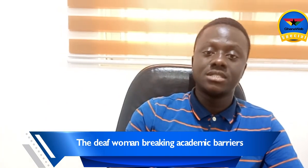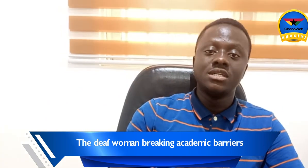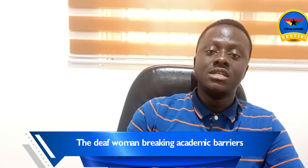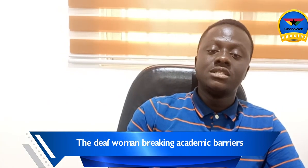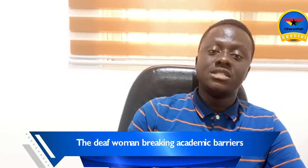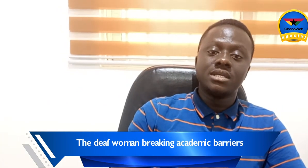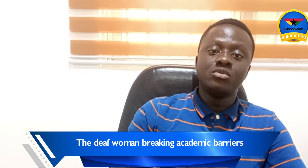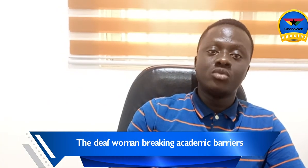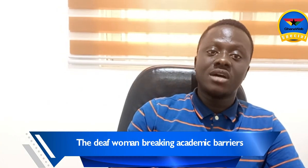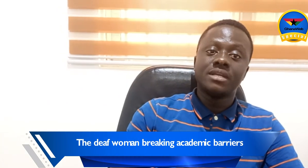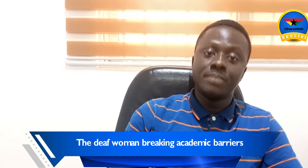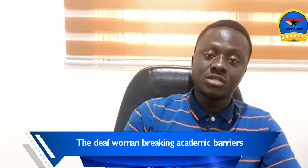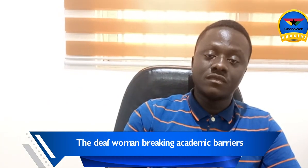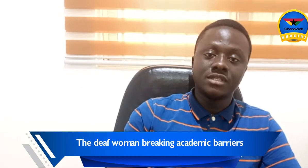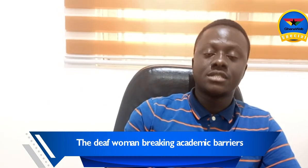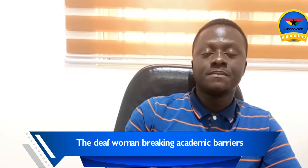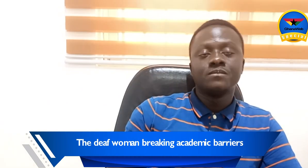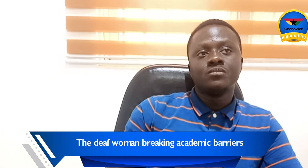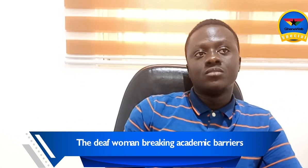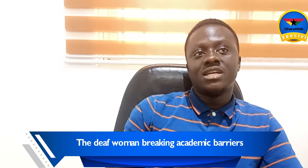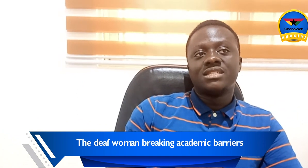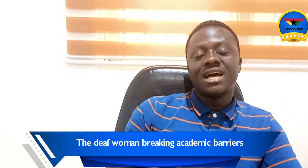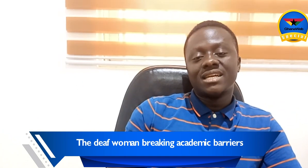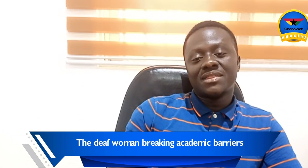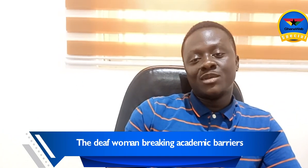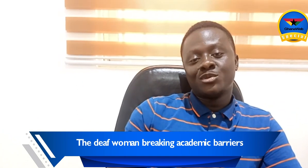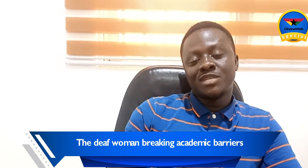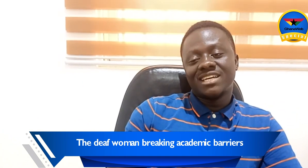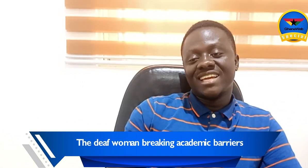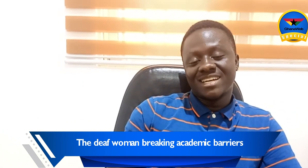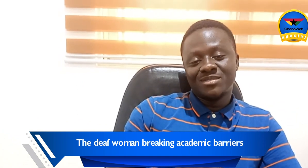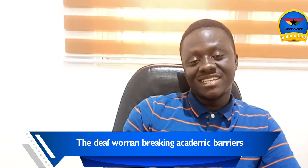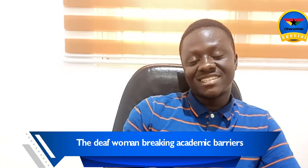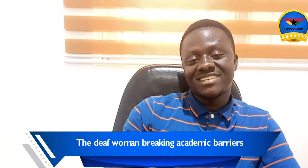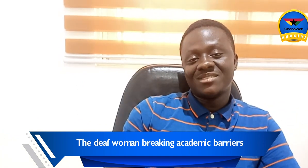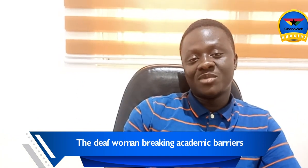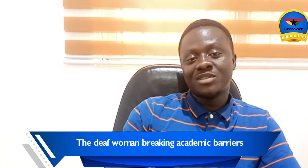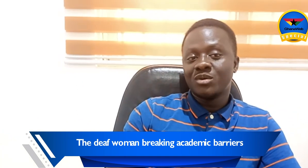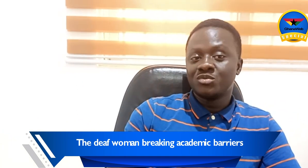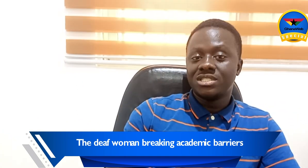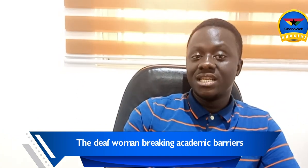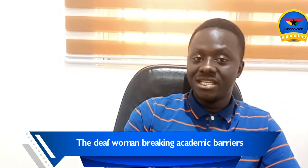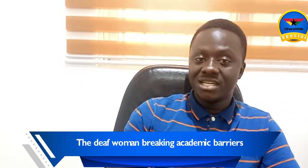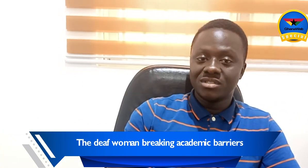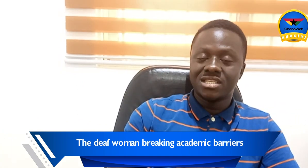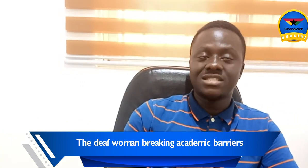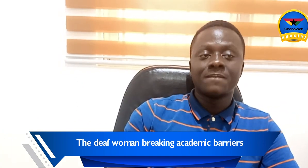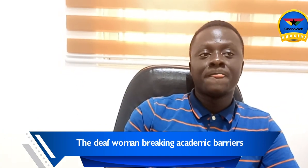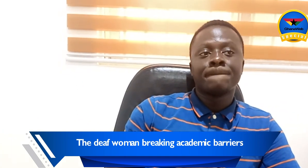have the best of it. And another thing also that I encountered while I was with Lydia was that, you know,